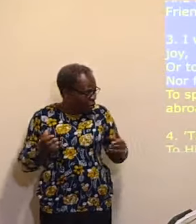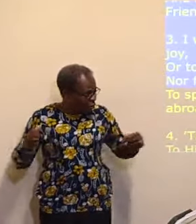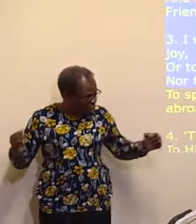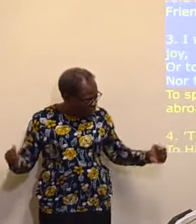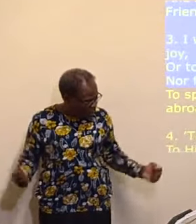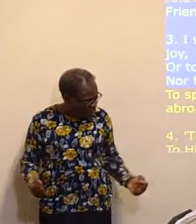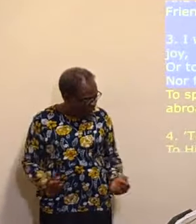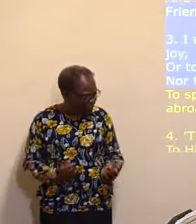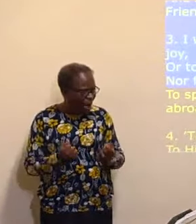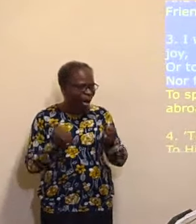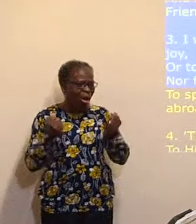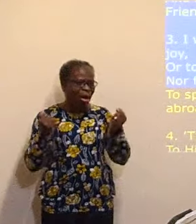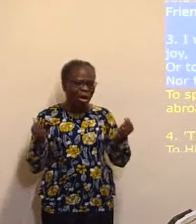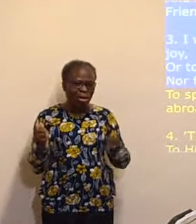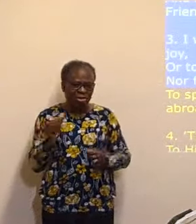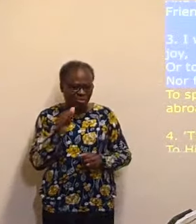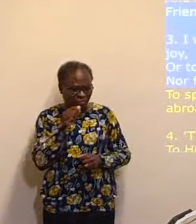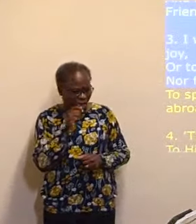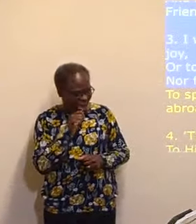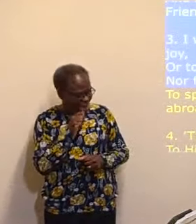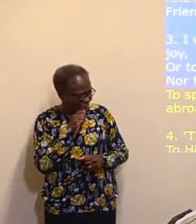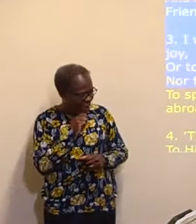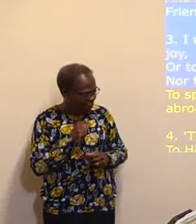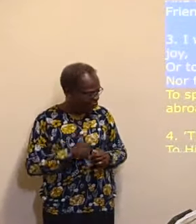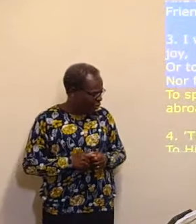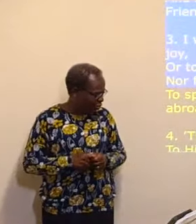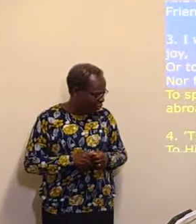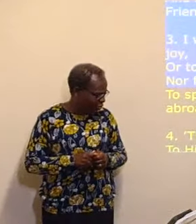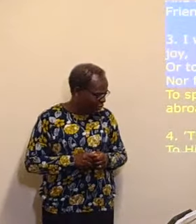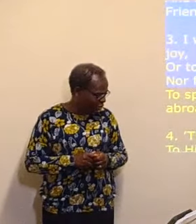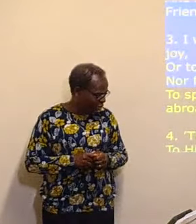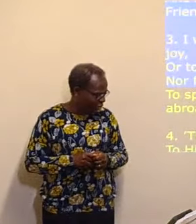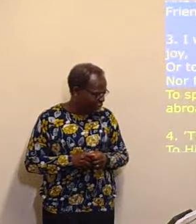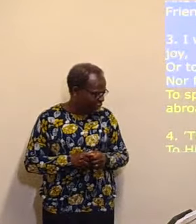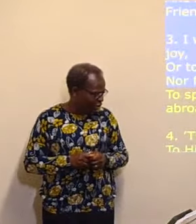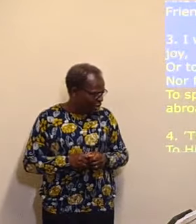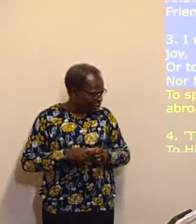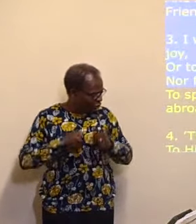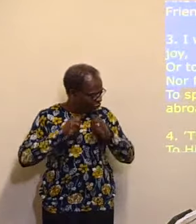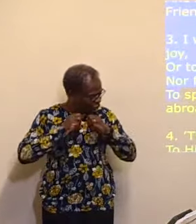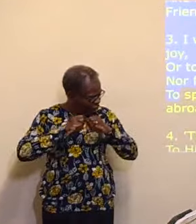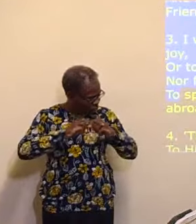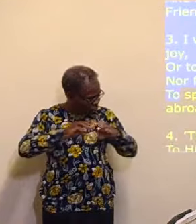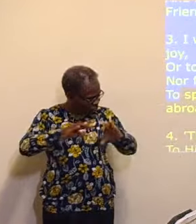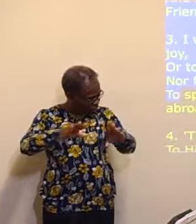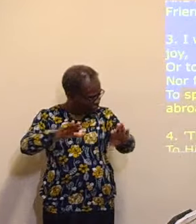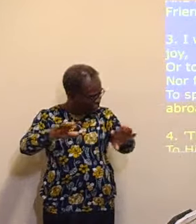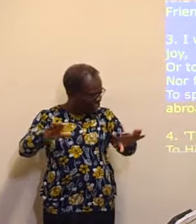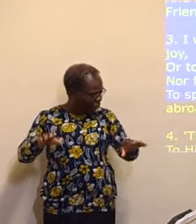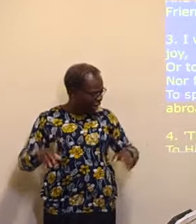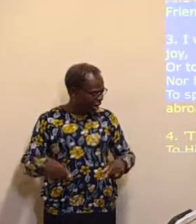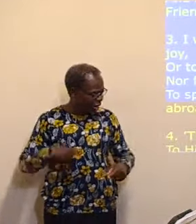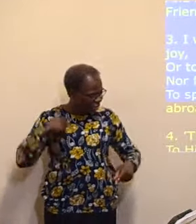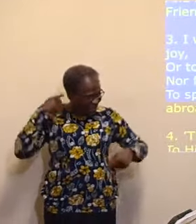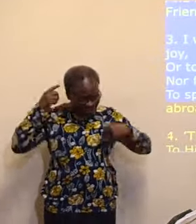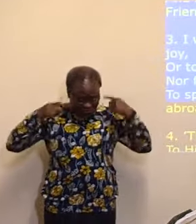all powers employed, to spread the